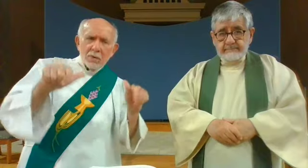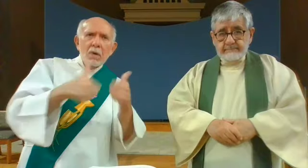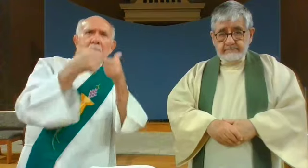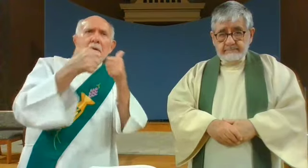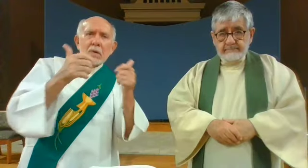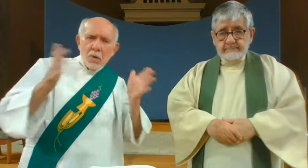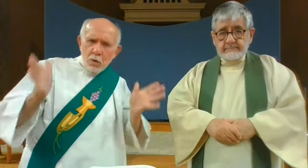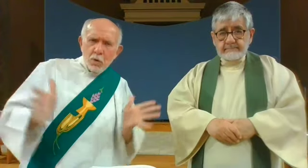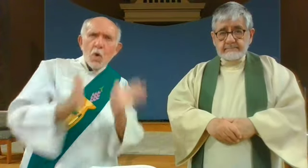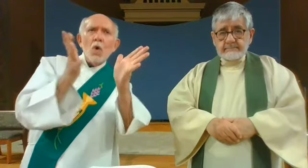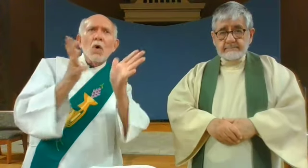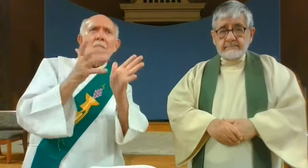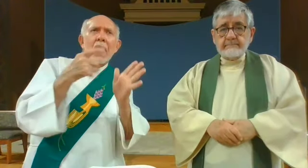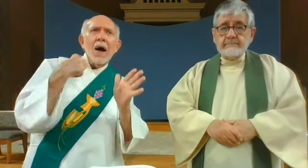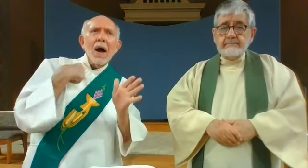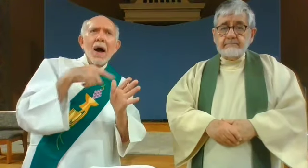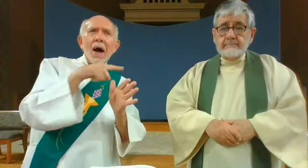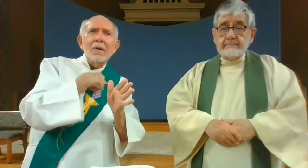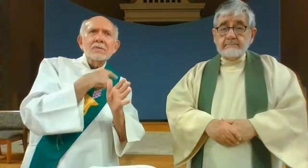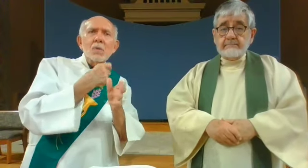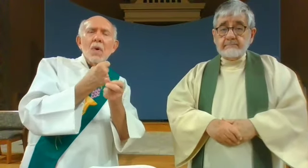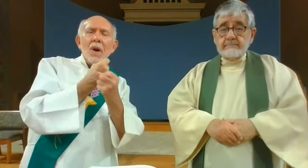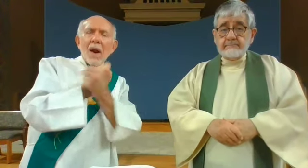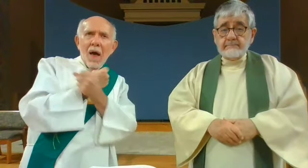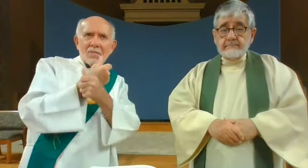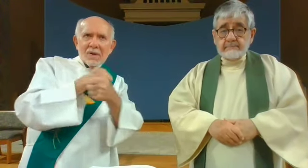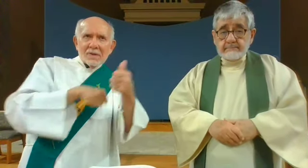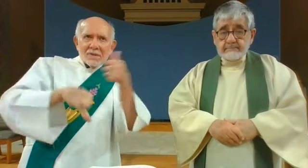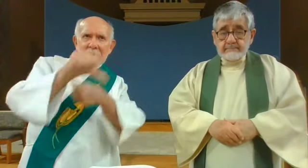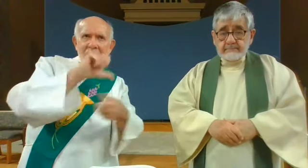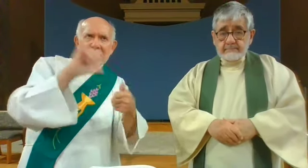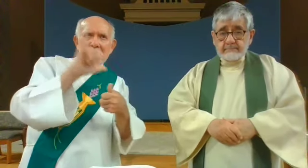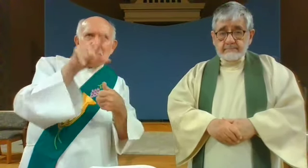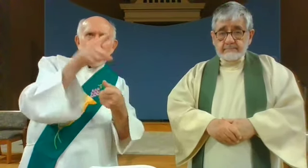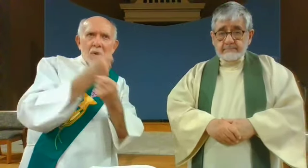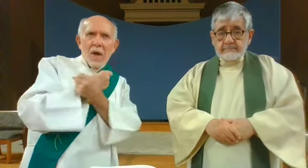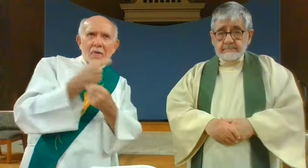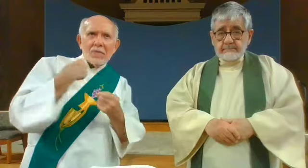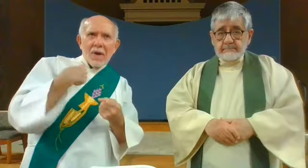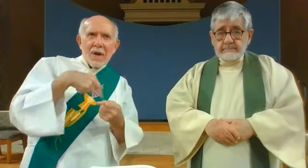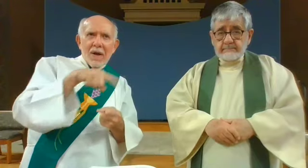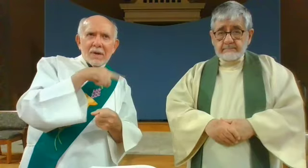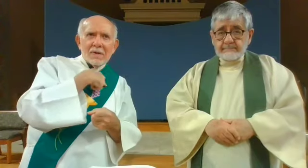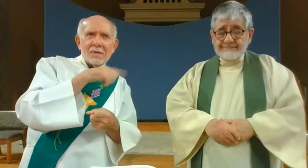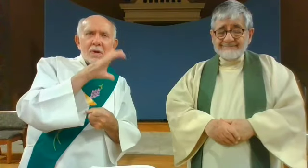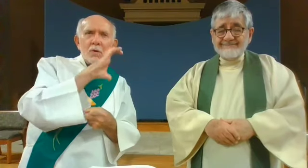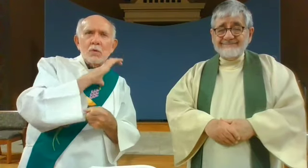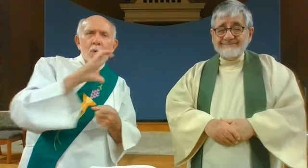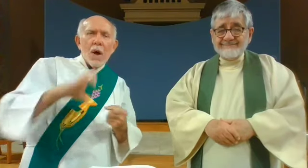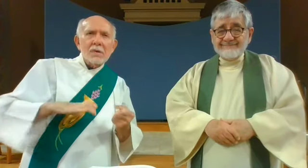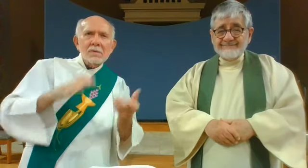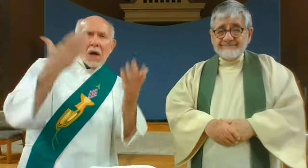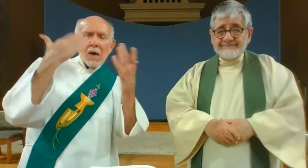encourage us to love one another Lord have mercy